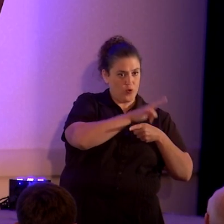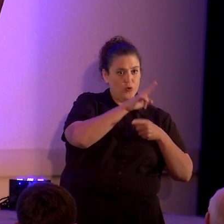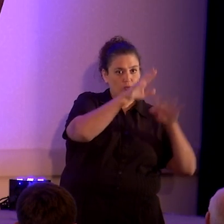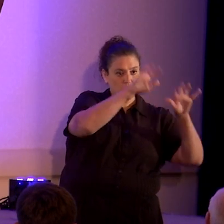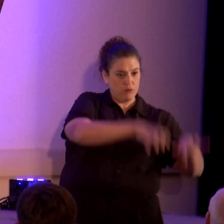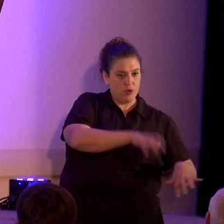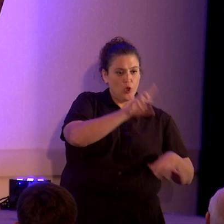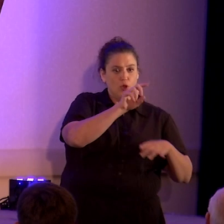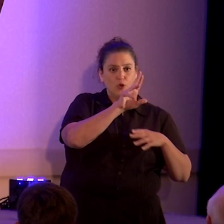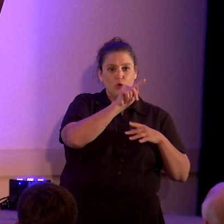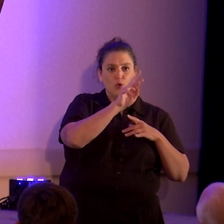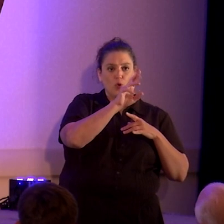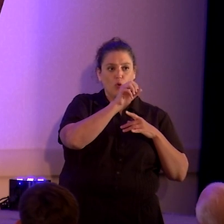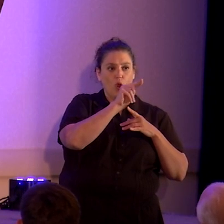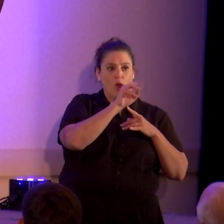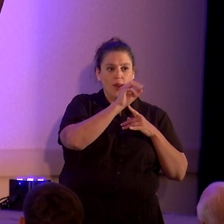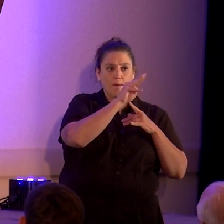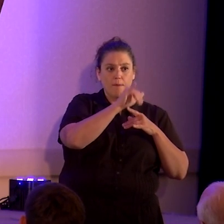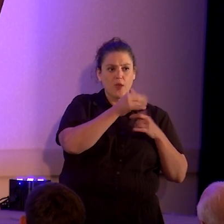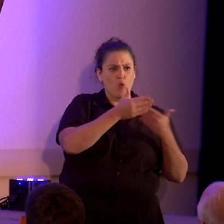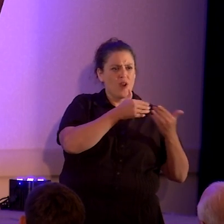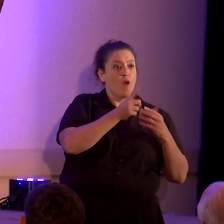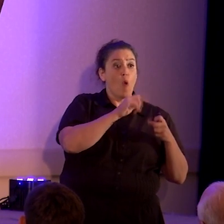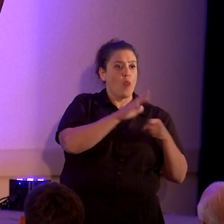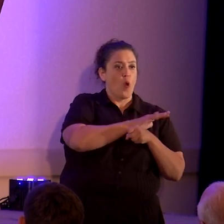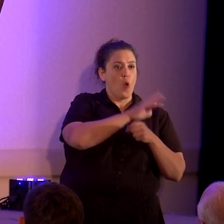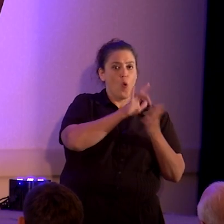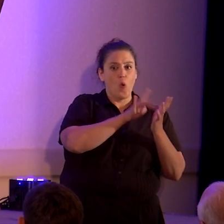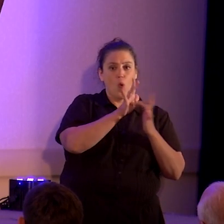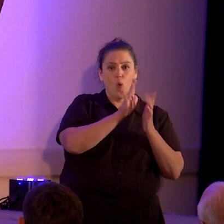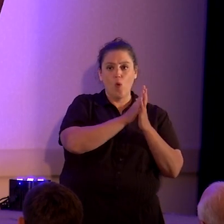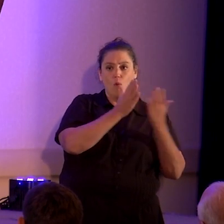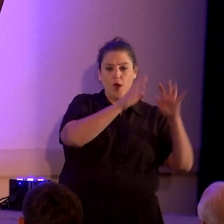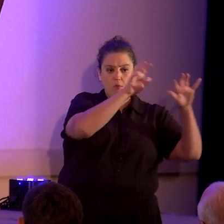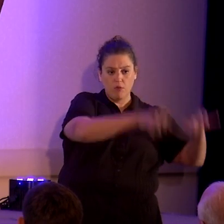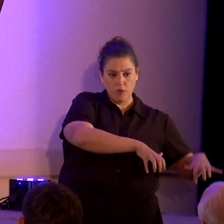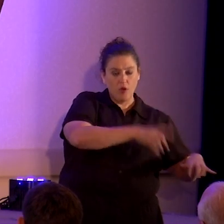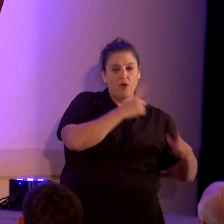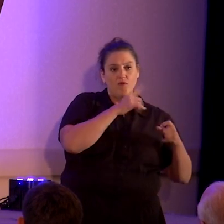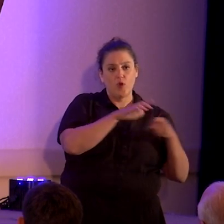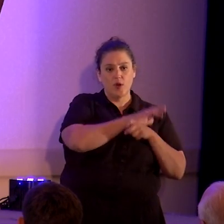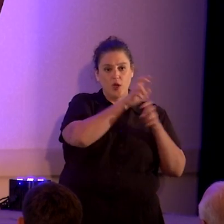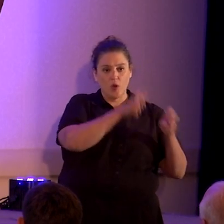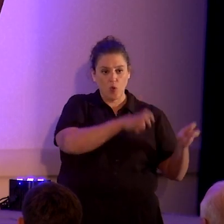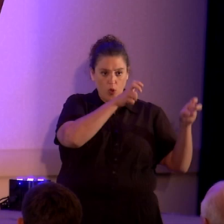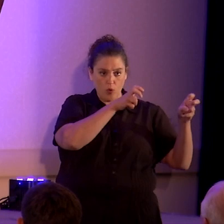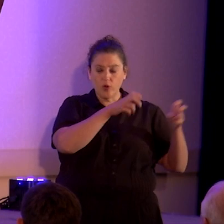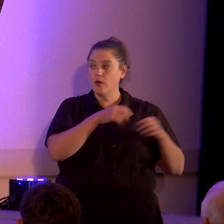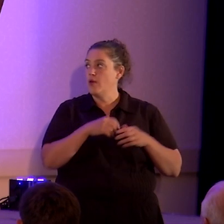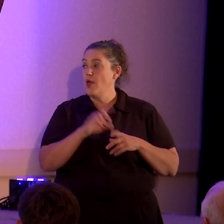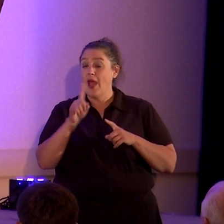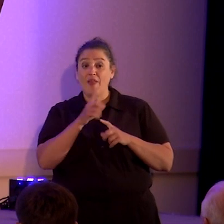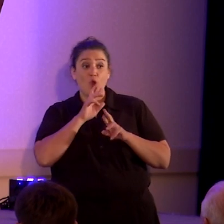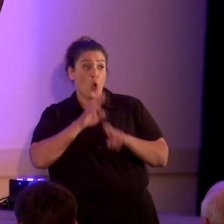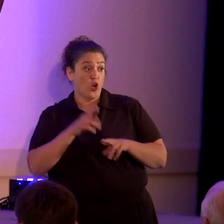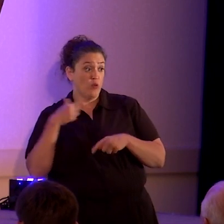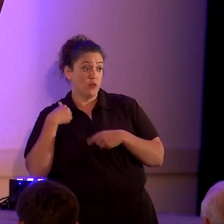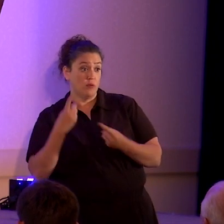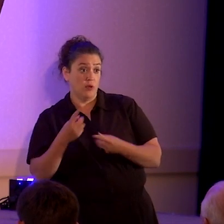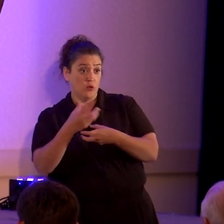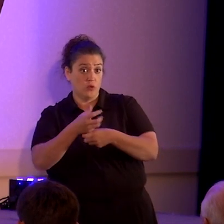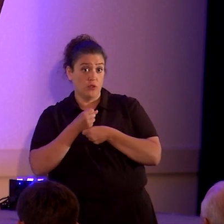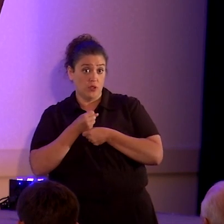Deuteronomy, whatever, if not the entire Bible. What's the entire quote? And the only response that we've received